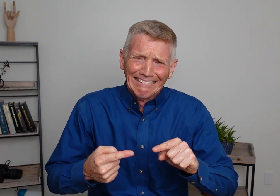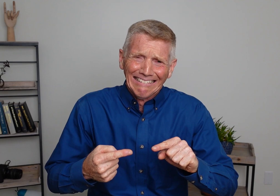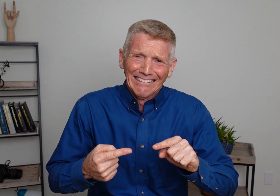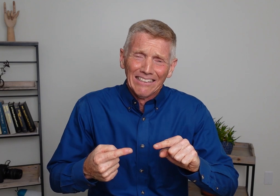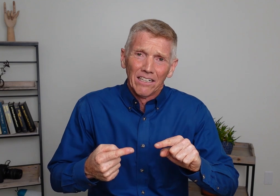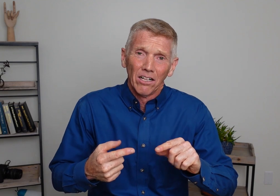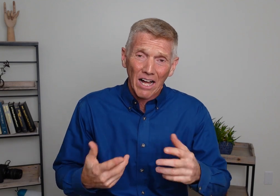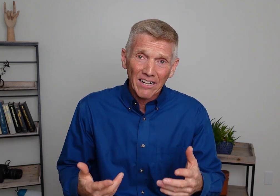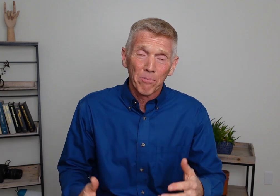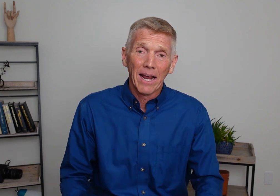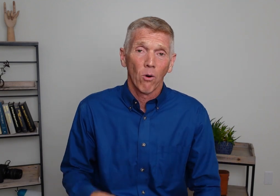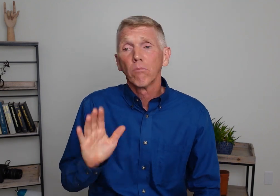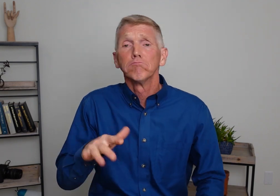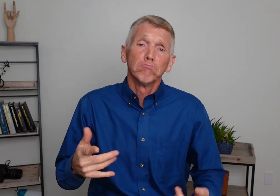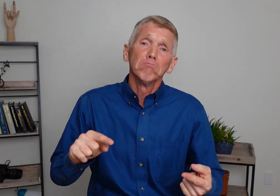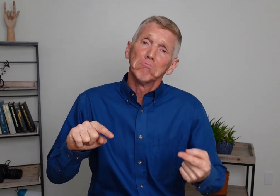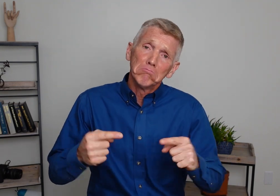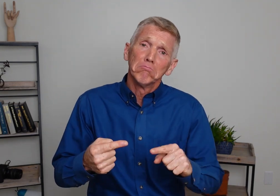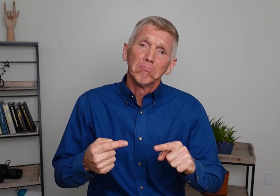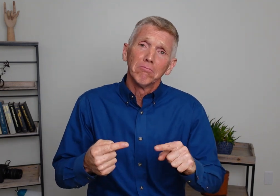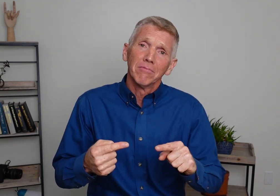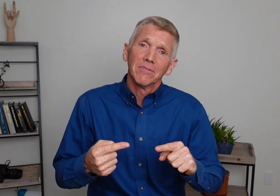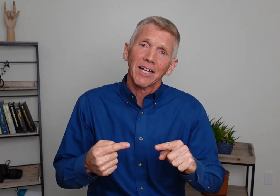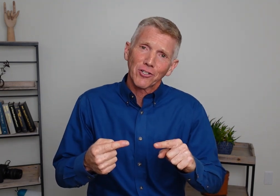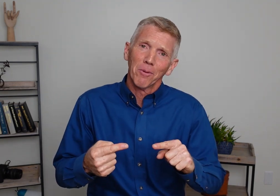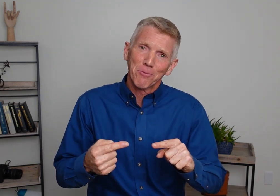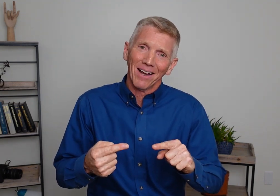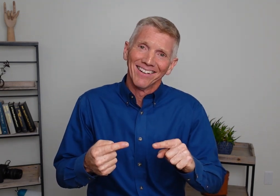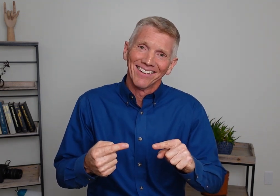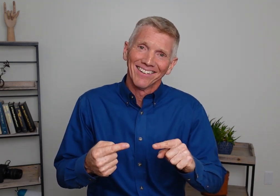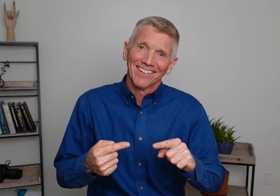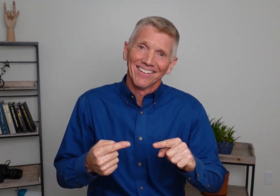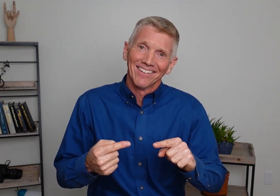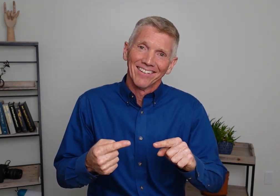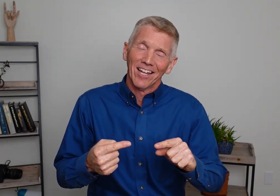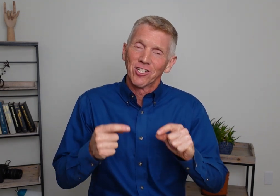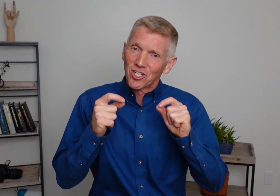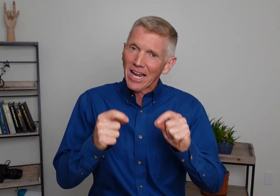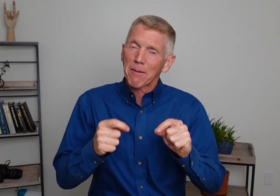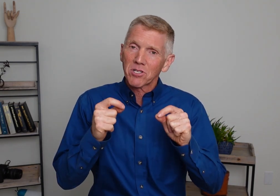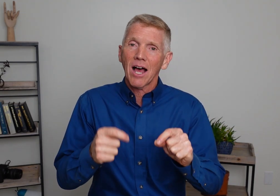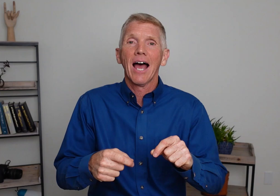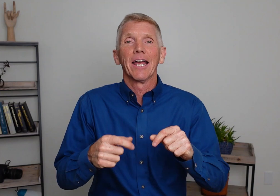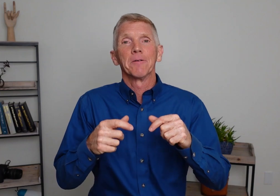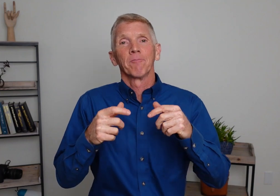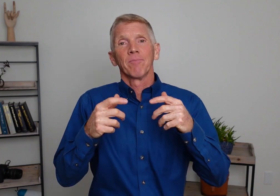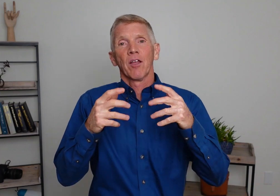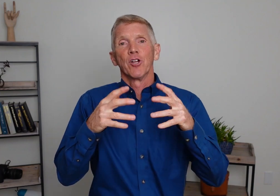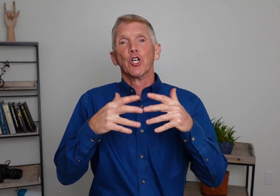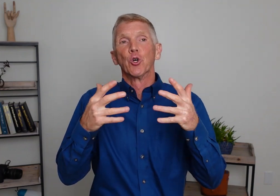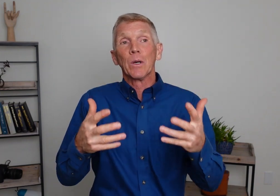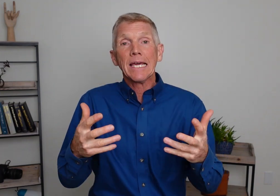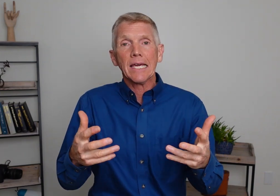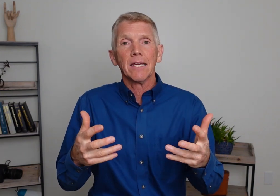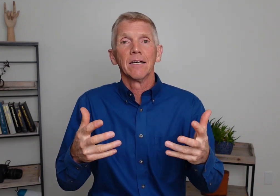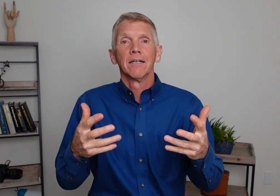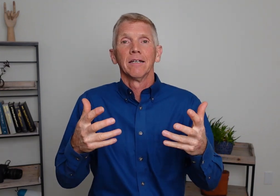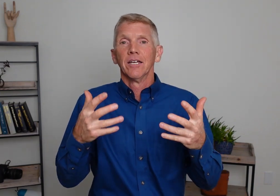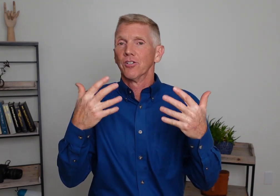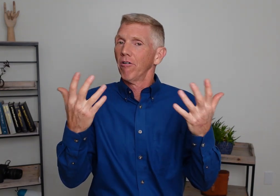A lot of pain or not so much pain. It's the same sign. The degree is all